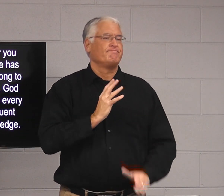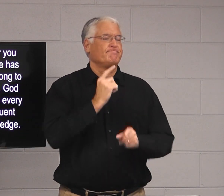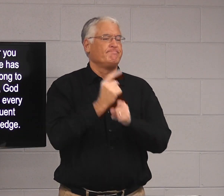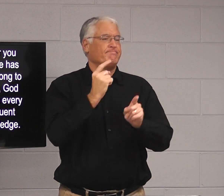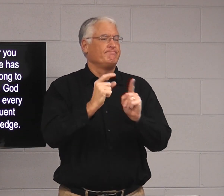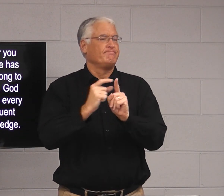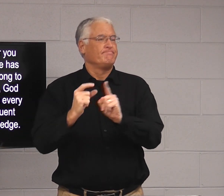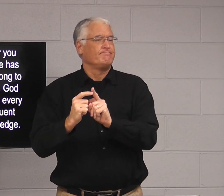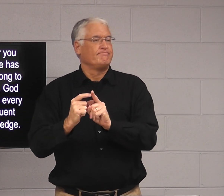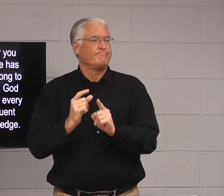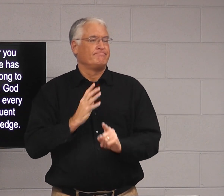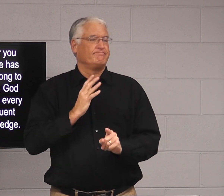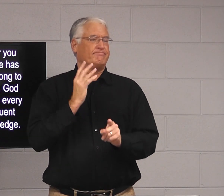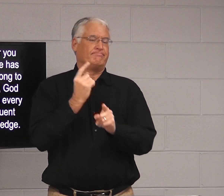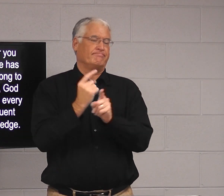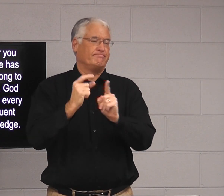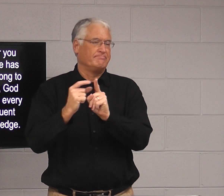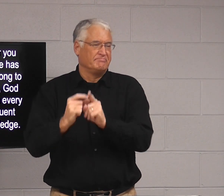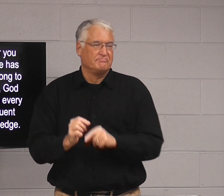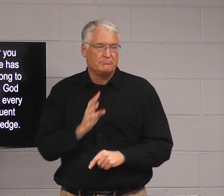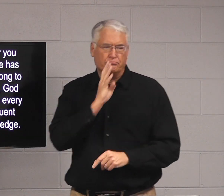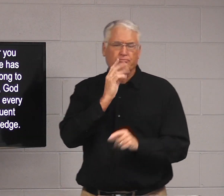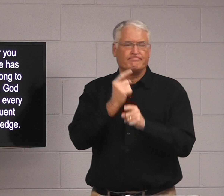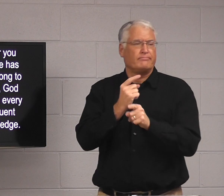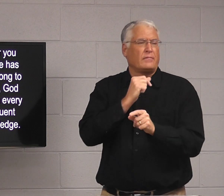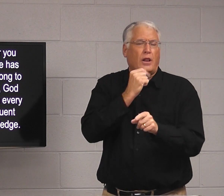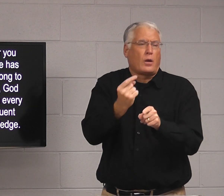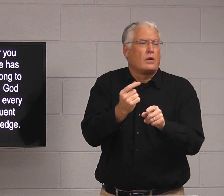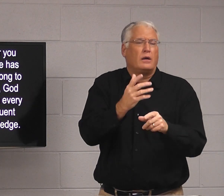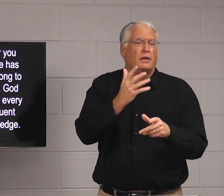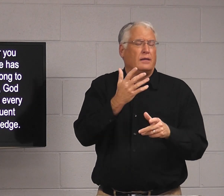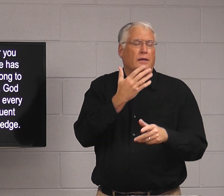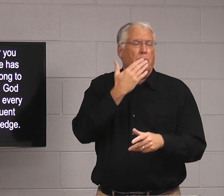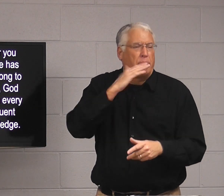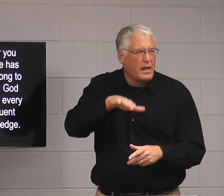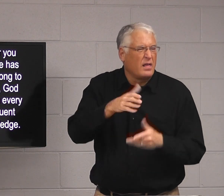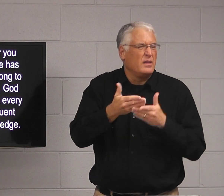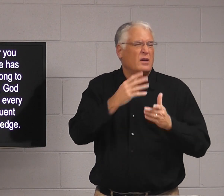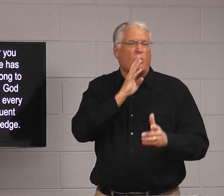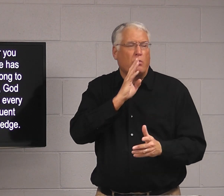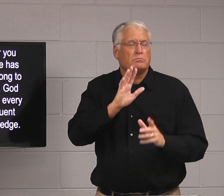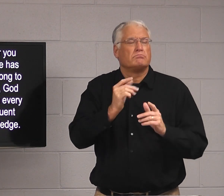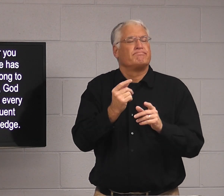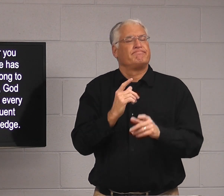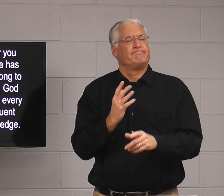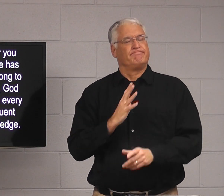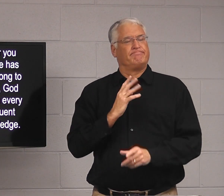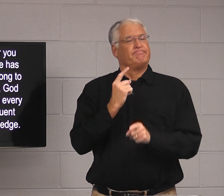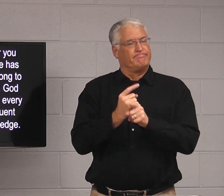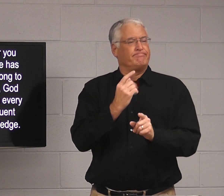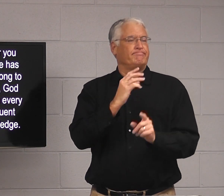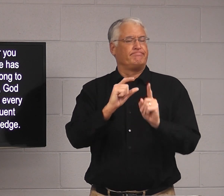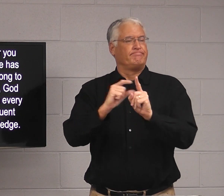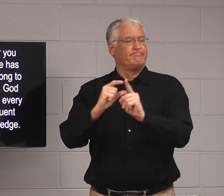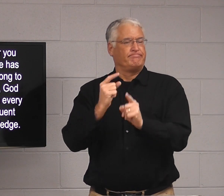eloquent means proper. Eloquent words. Not bad things, but good,